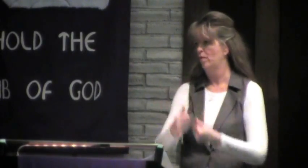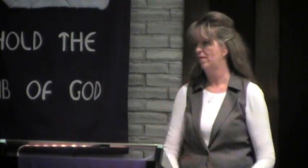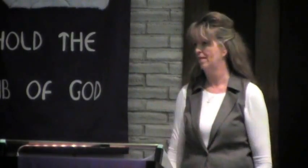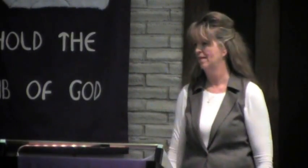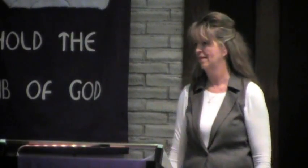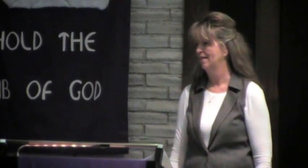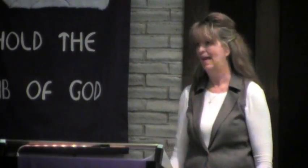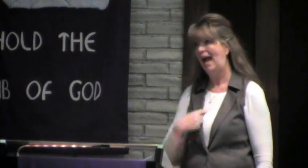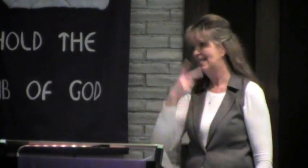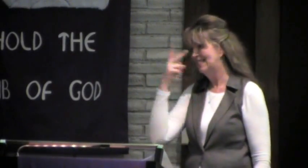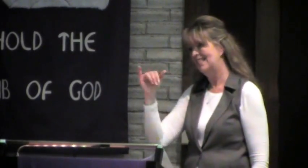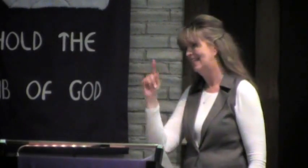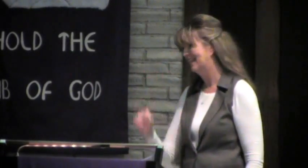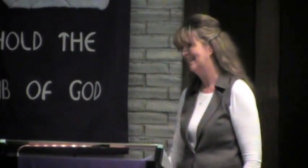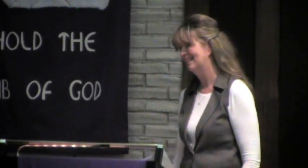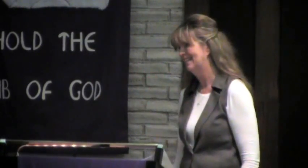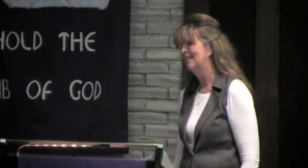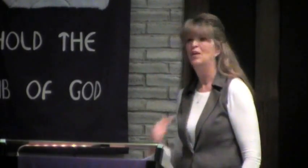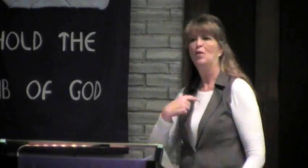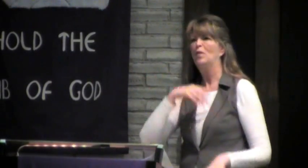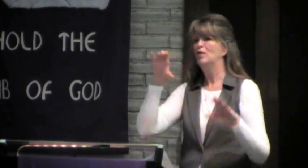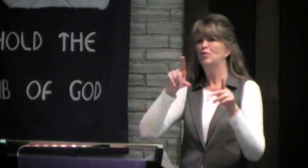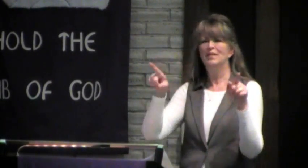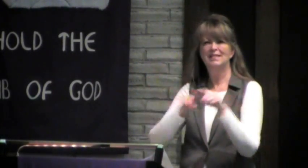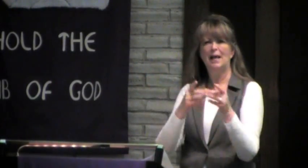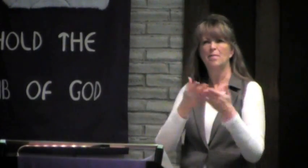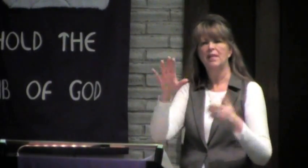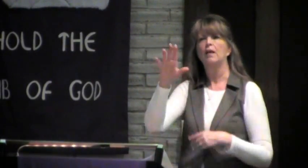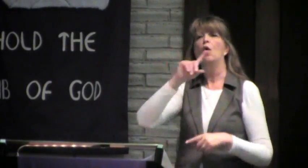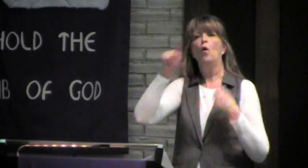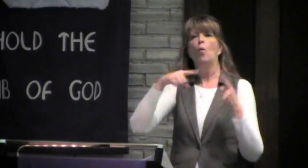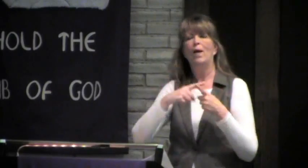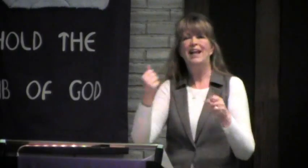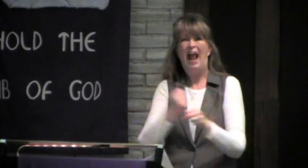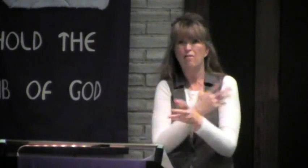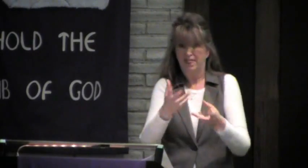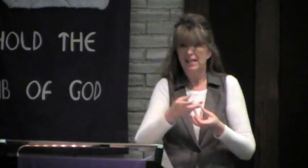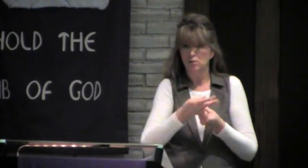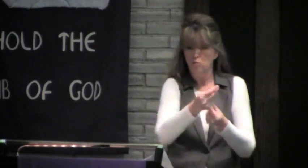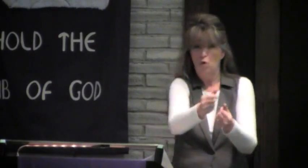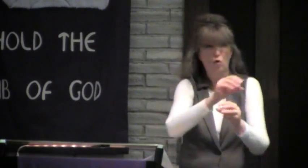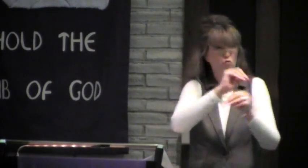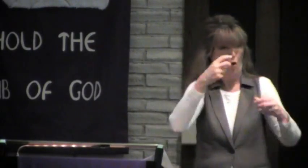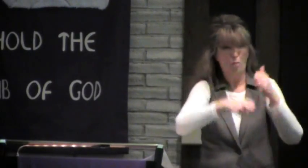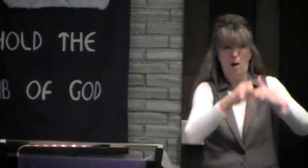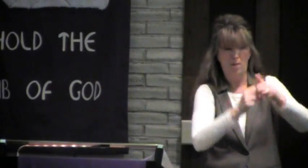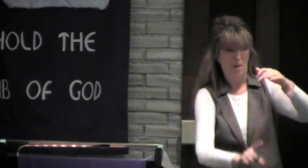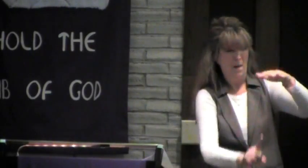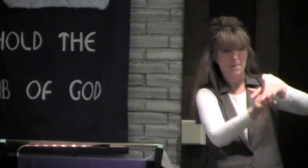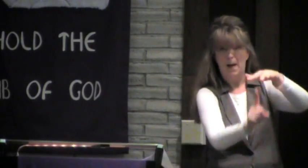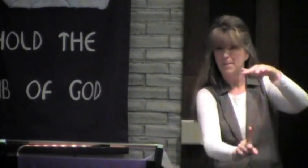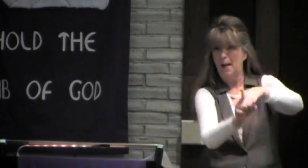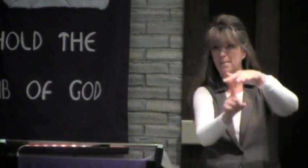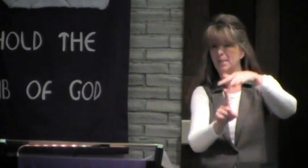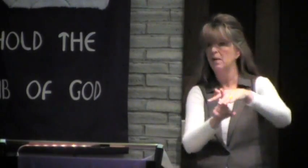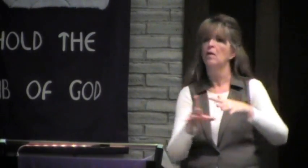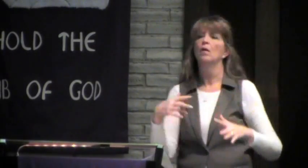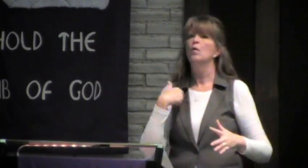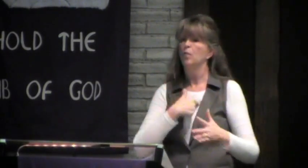going smoothly. I see it. You know, we do the same thing today. When everything's smooth and we don't have any